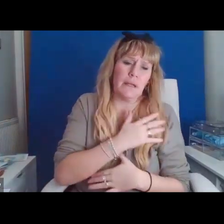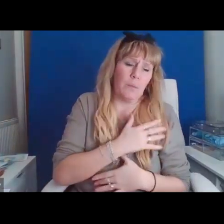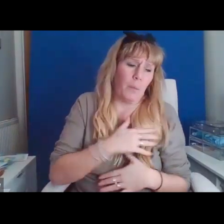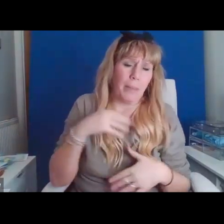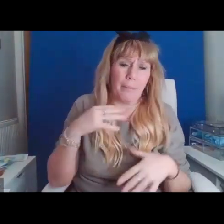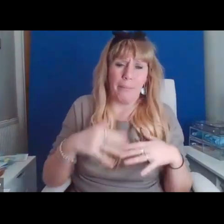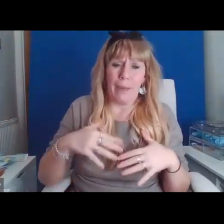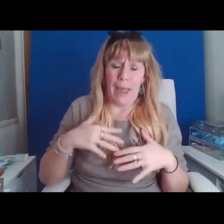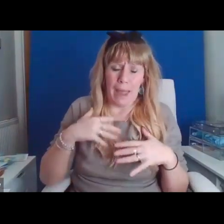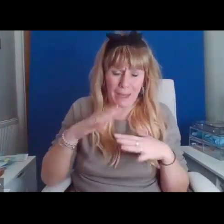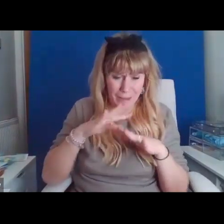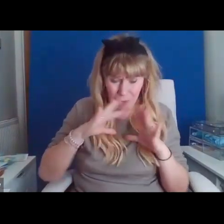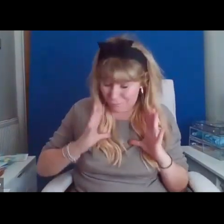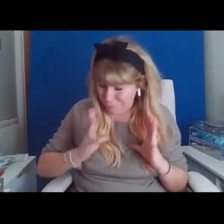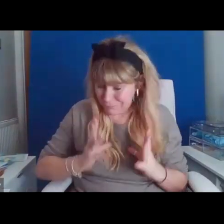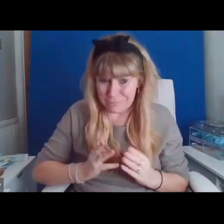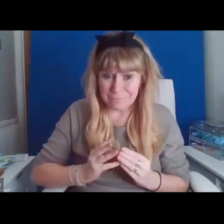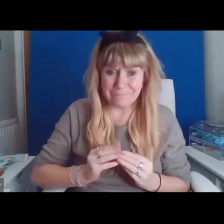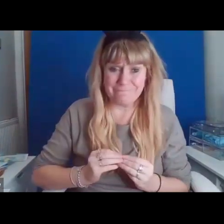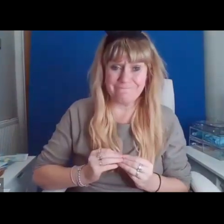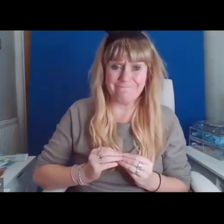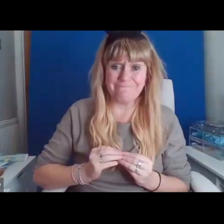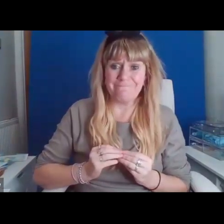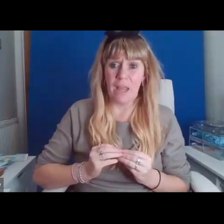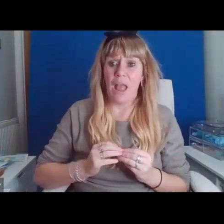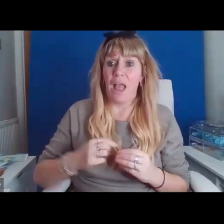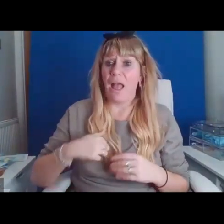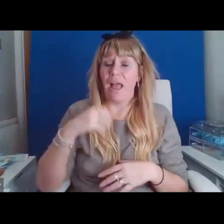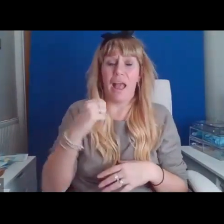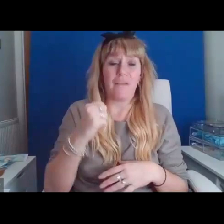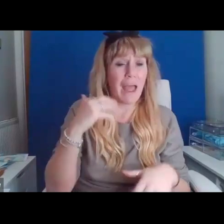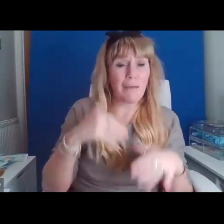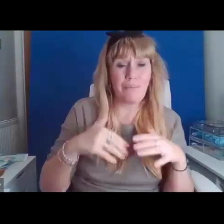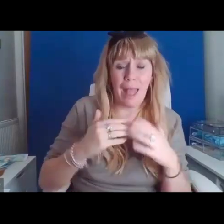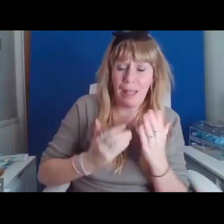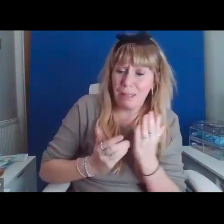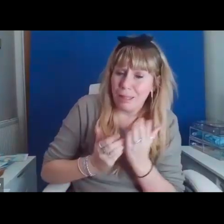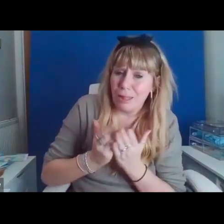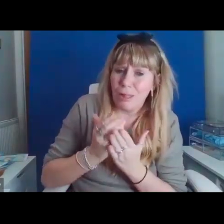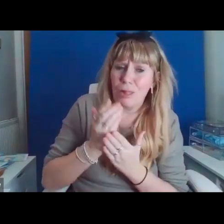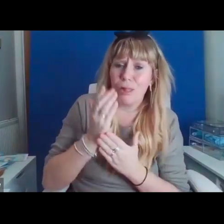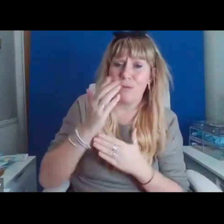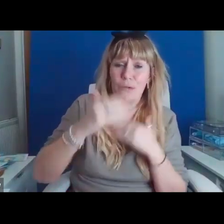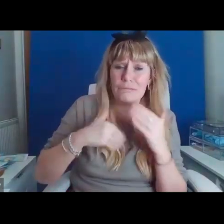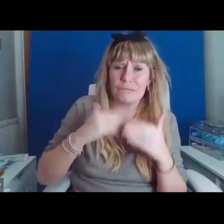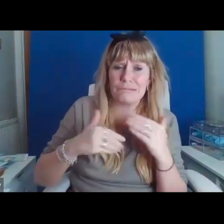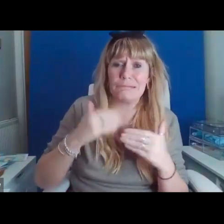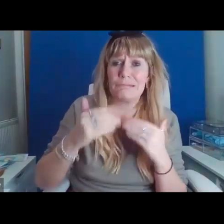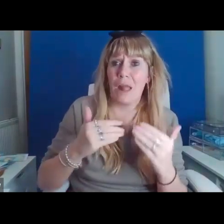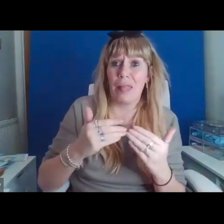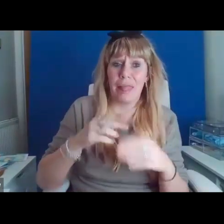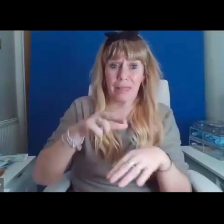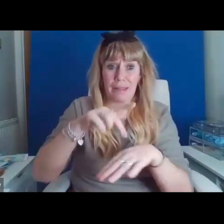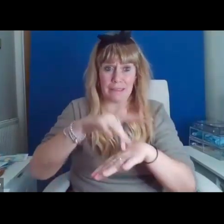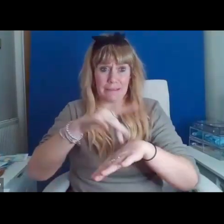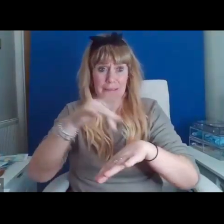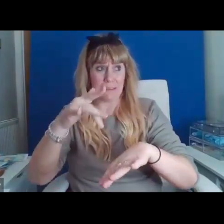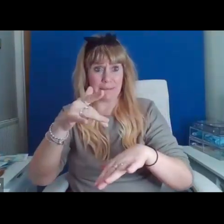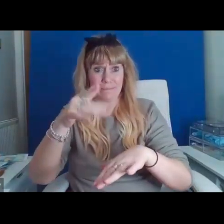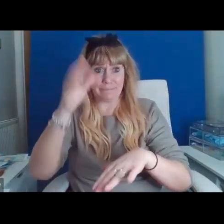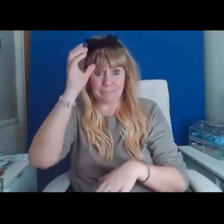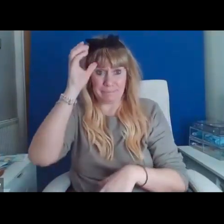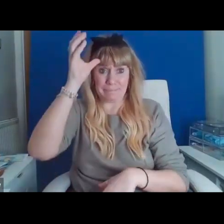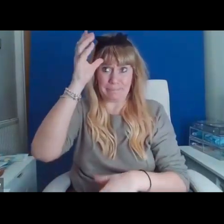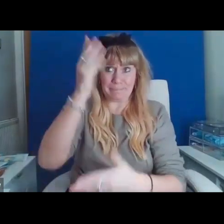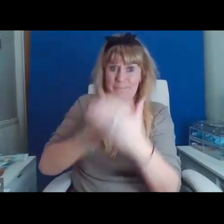I can't tell you anything. I have pain throughout which eludes explanation. I imagine